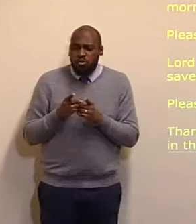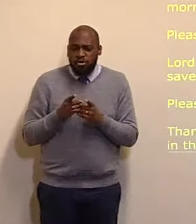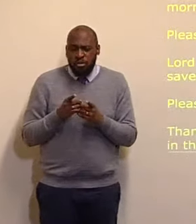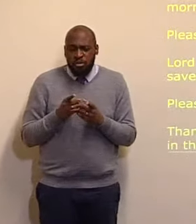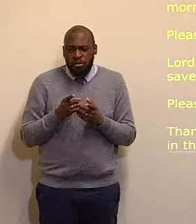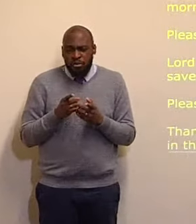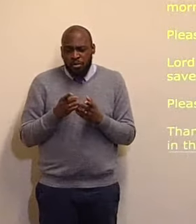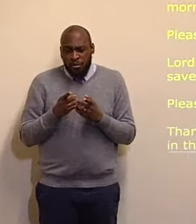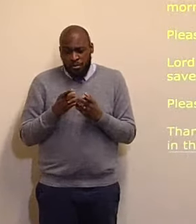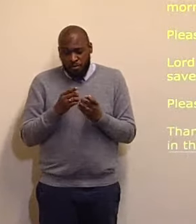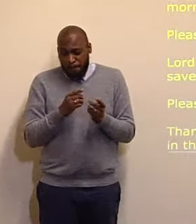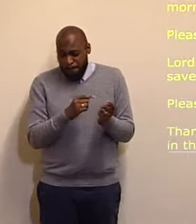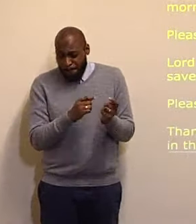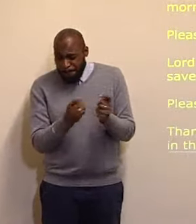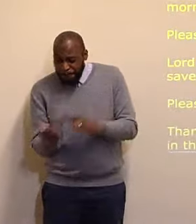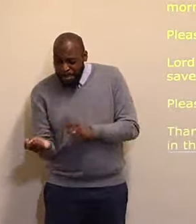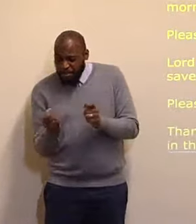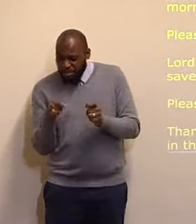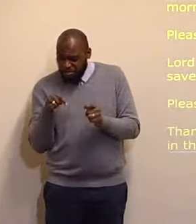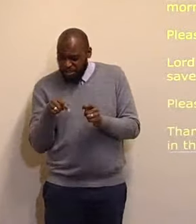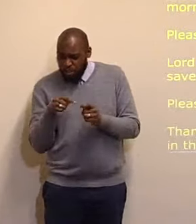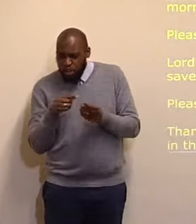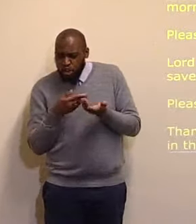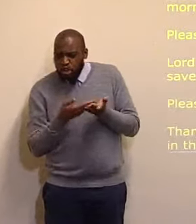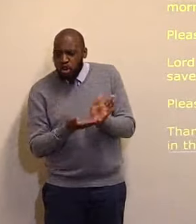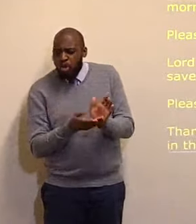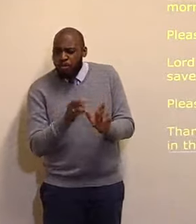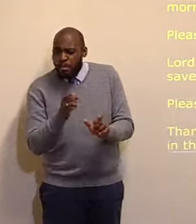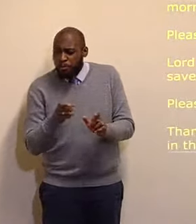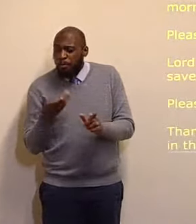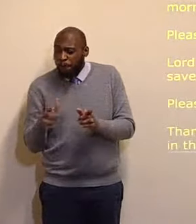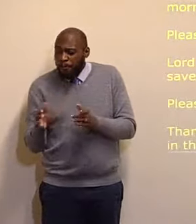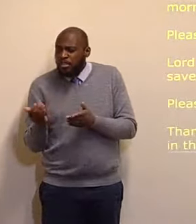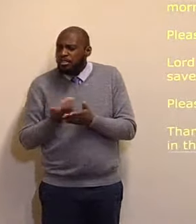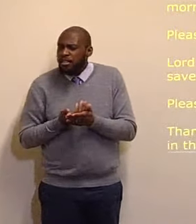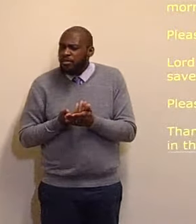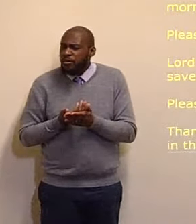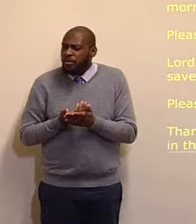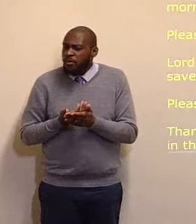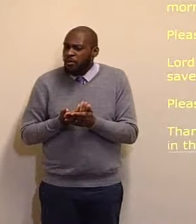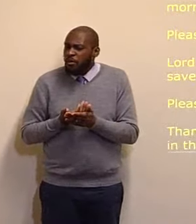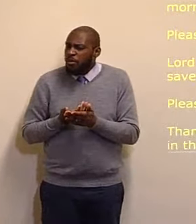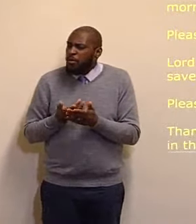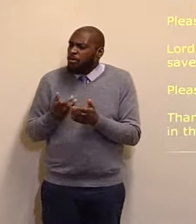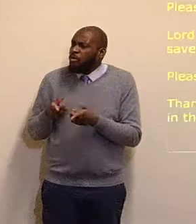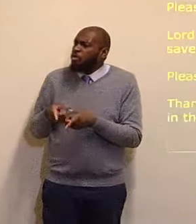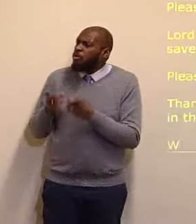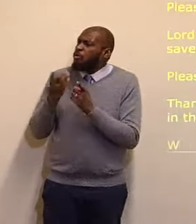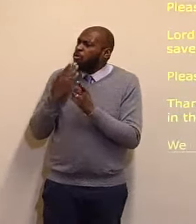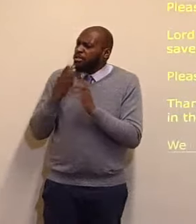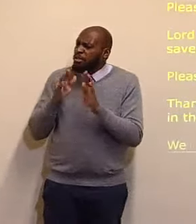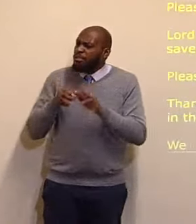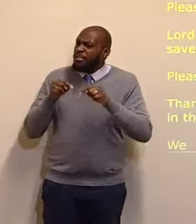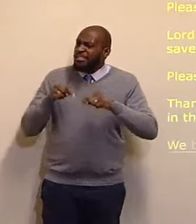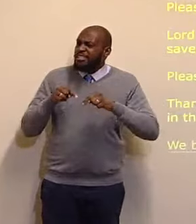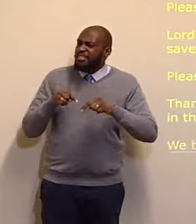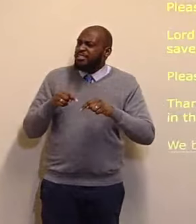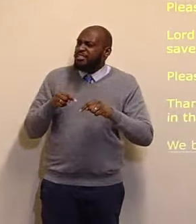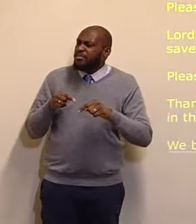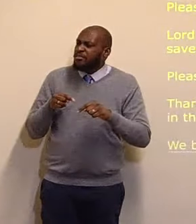thy glory. We boast about nothing, for we have nothing, Lord. All we have, is from thee. And we